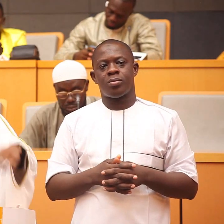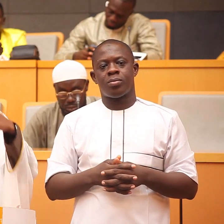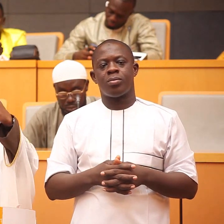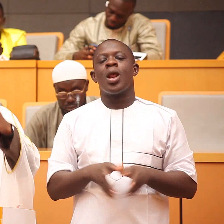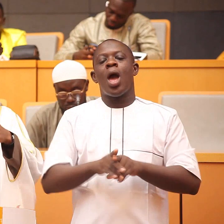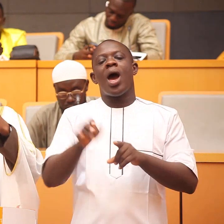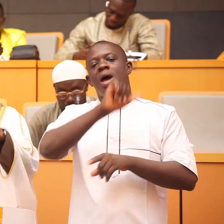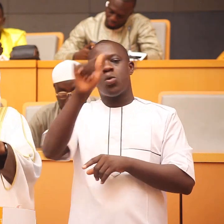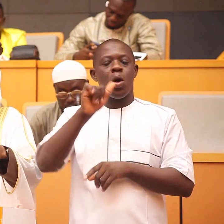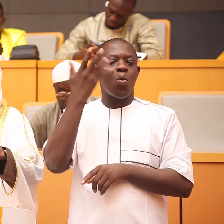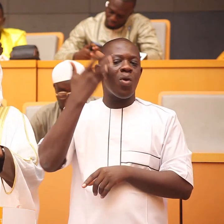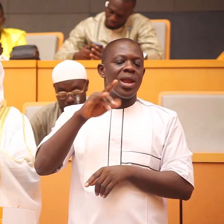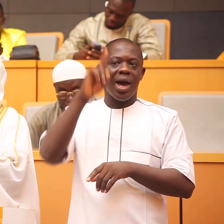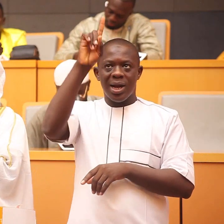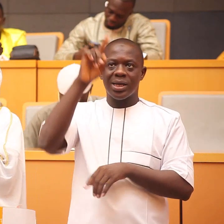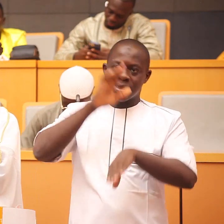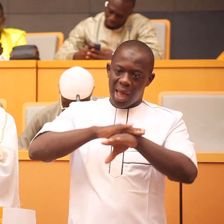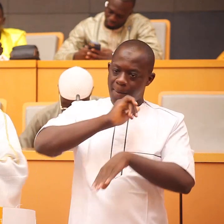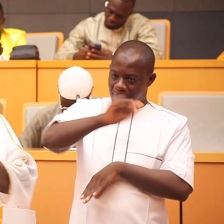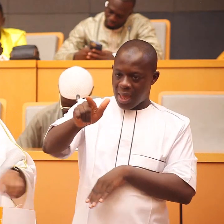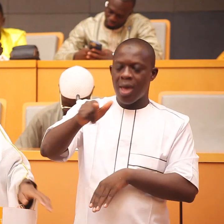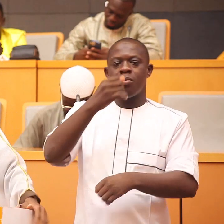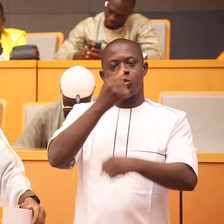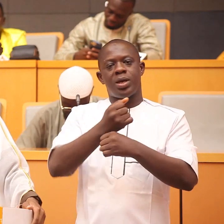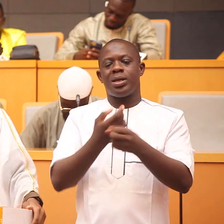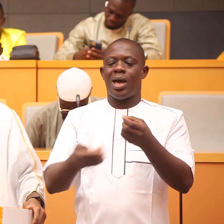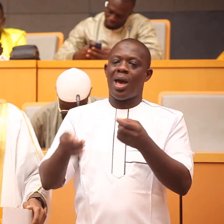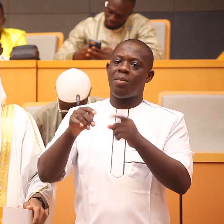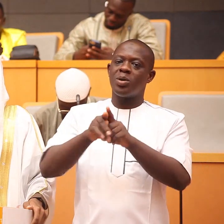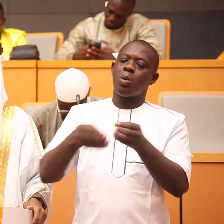and when he is paying you back he is going to multiply for you